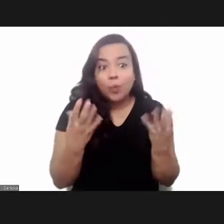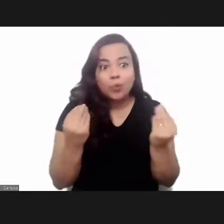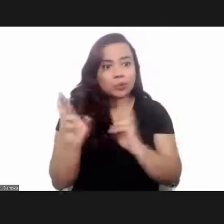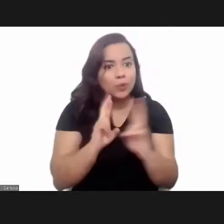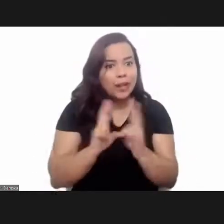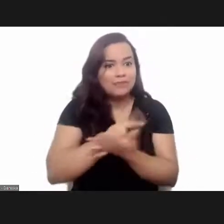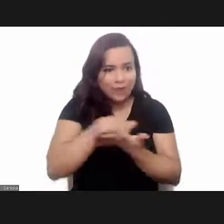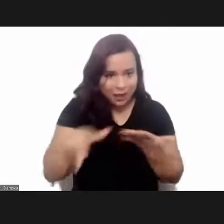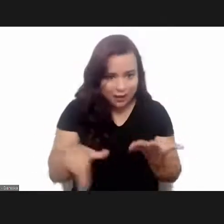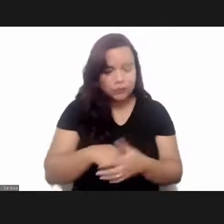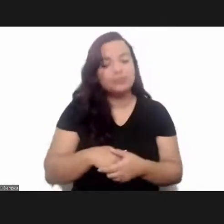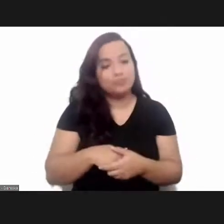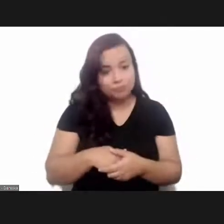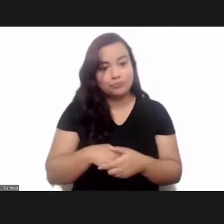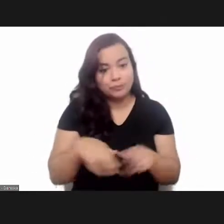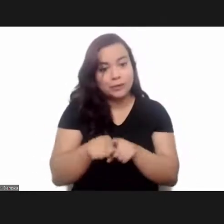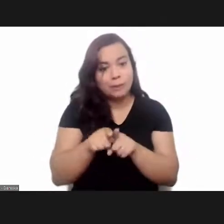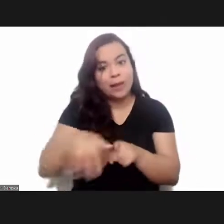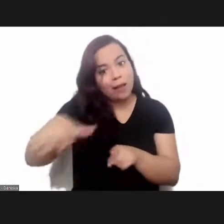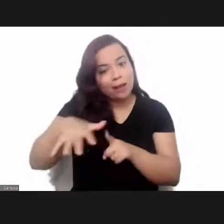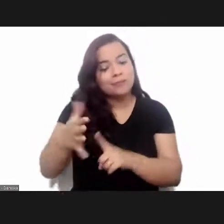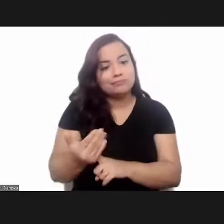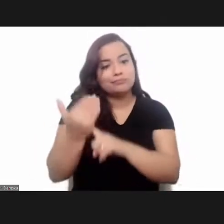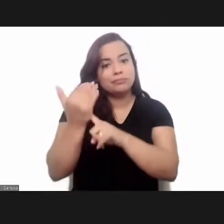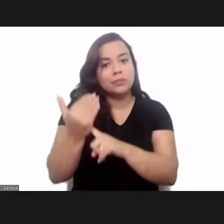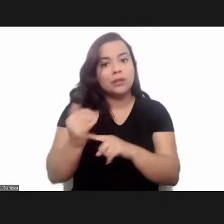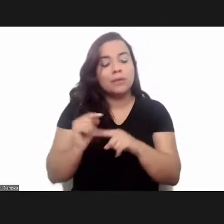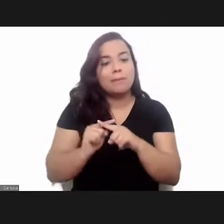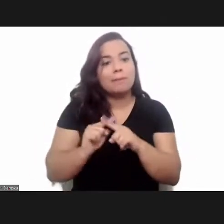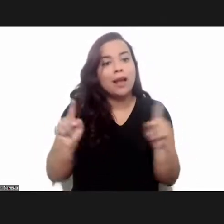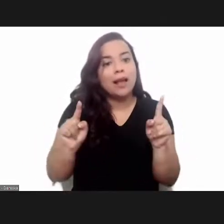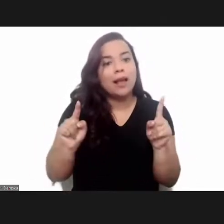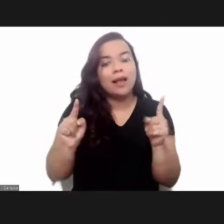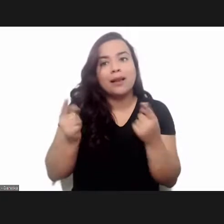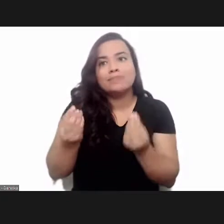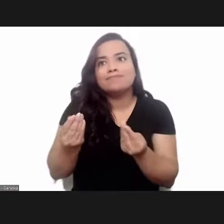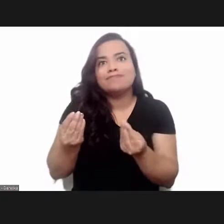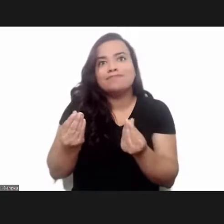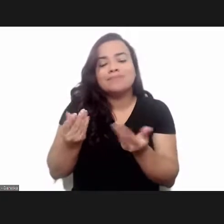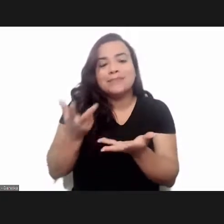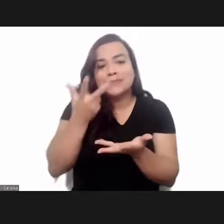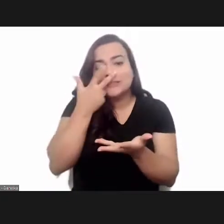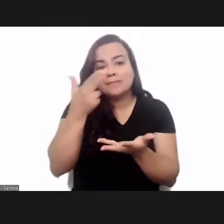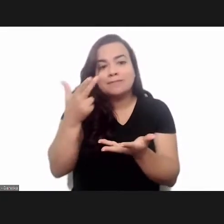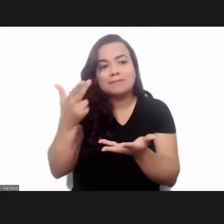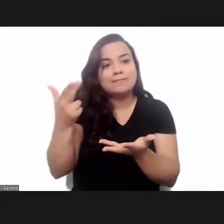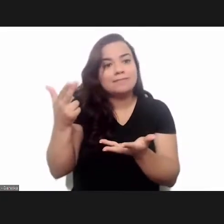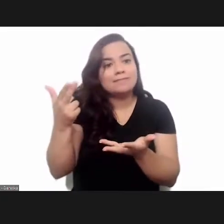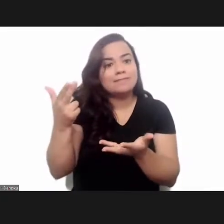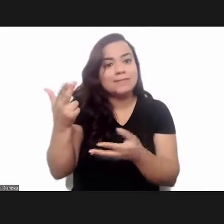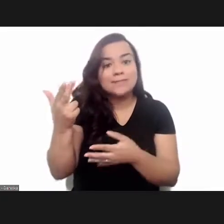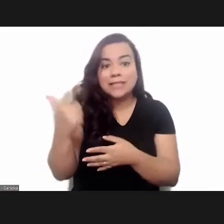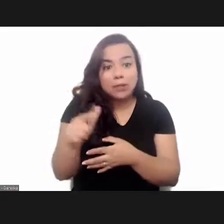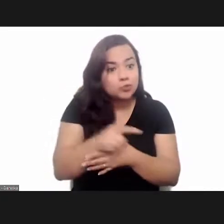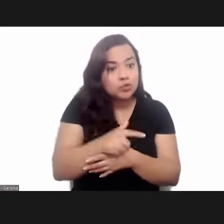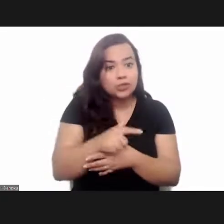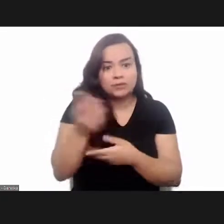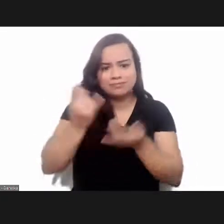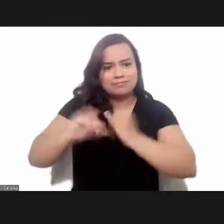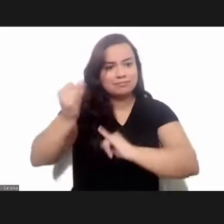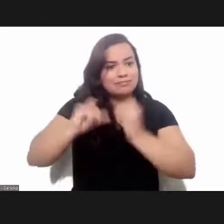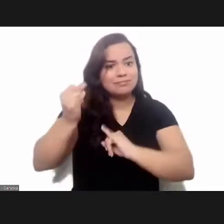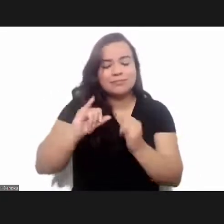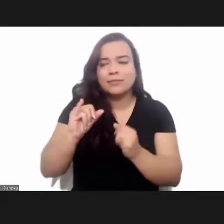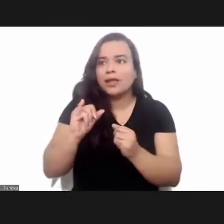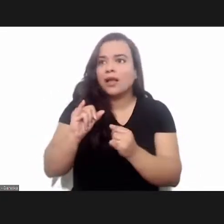amount of funding and technological researches which were not available at the time not even for